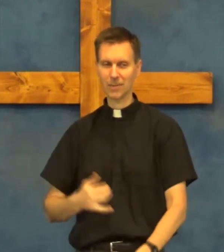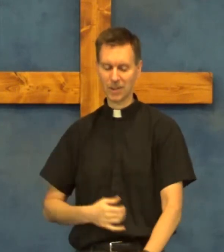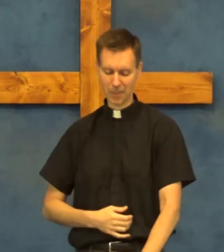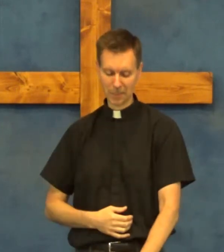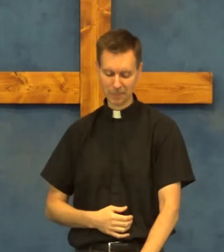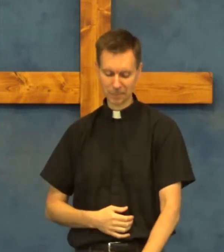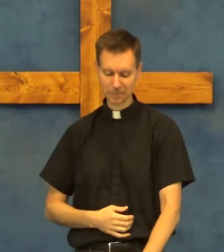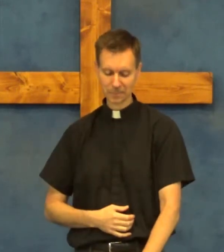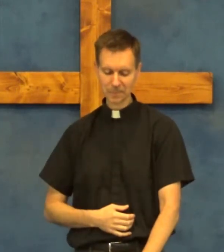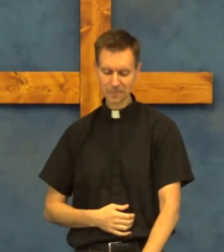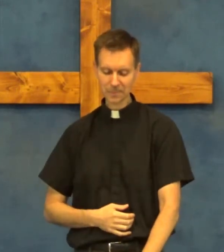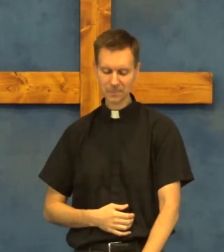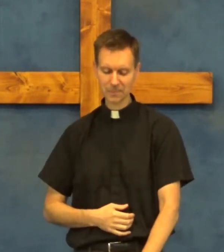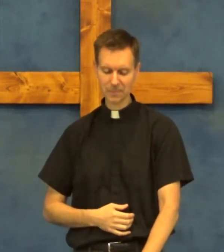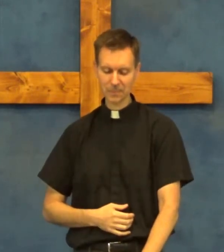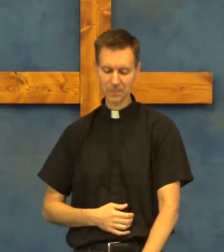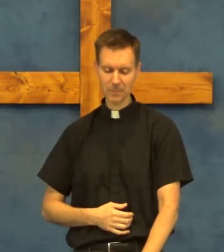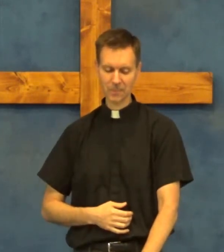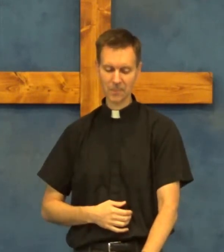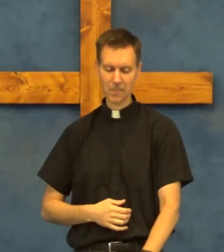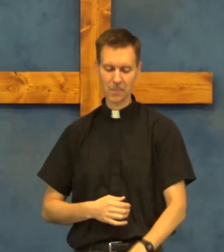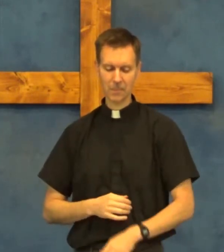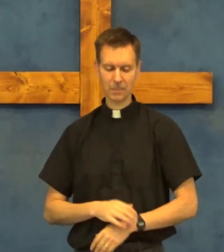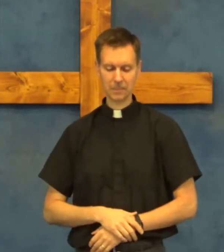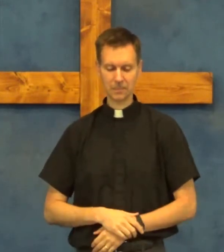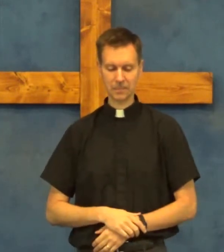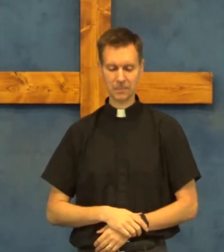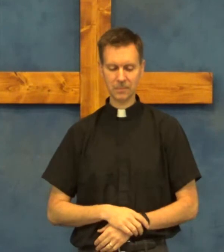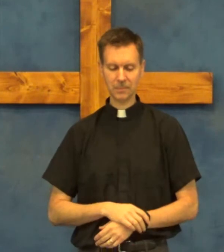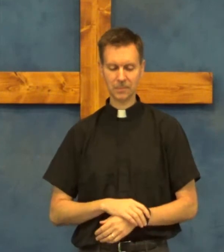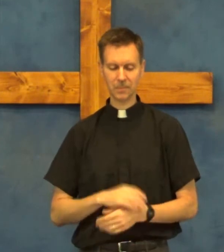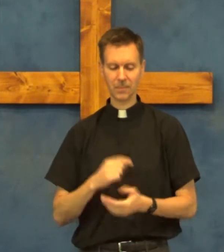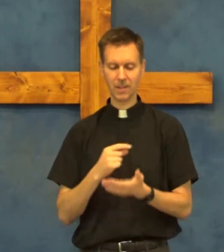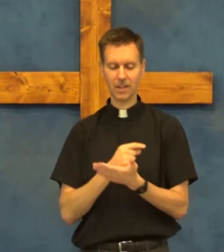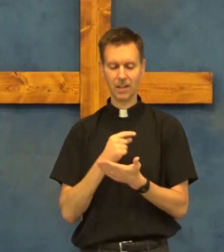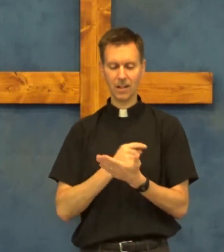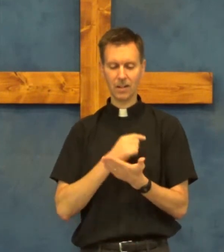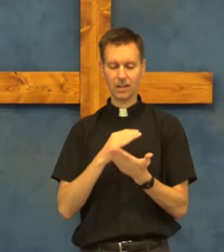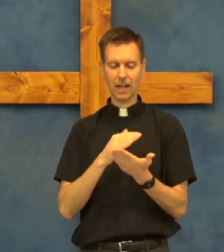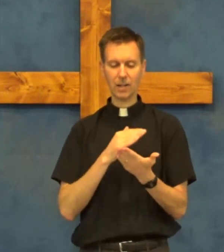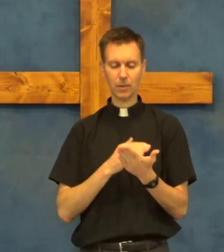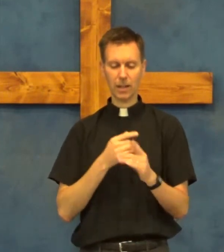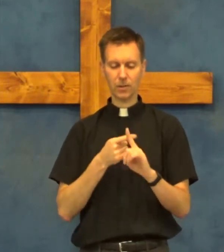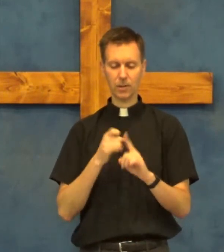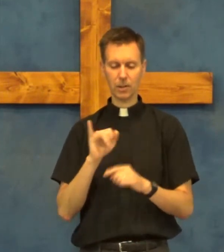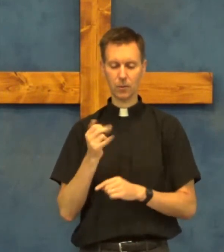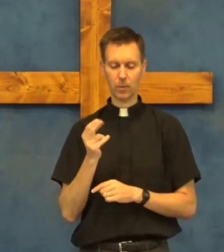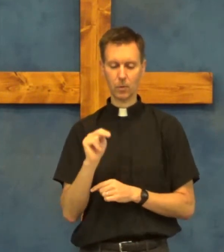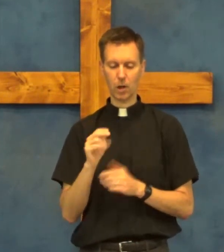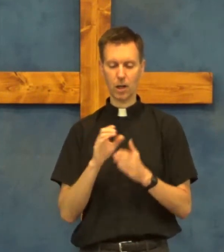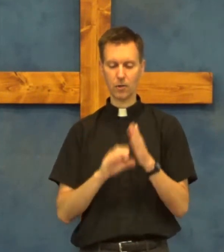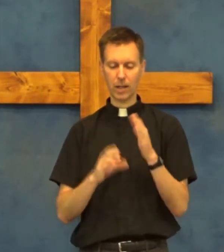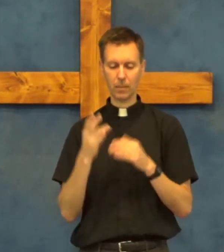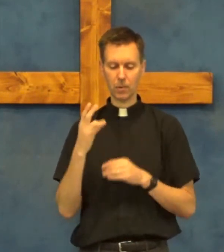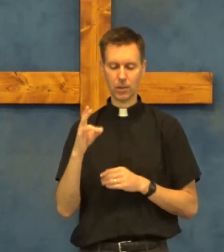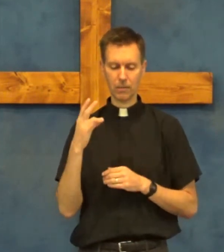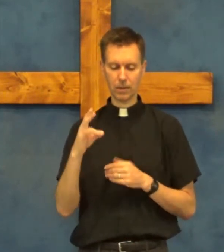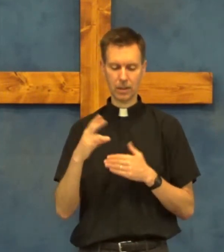lesson is from john chapter 17.